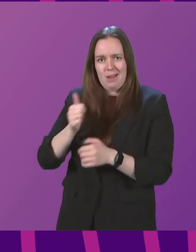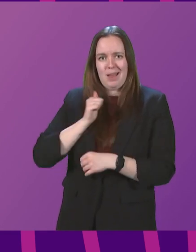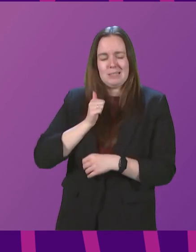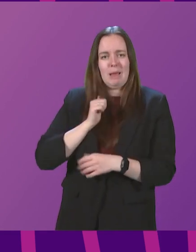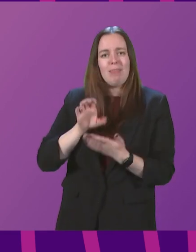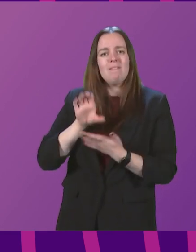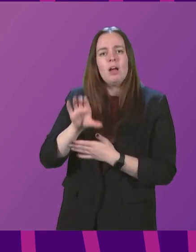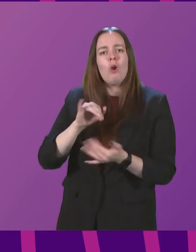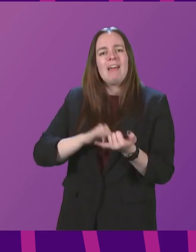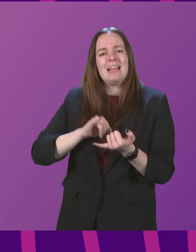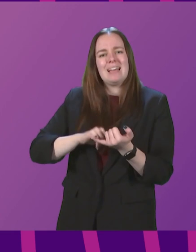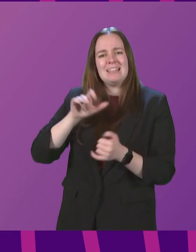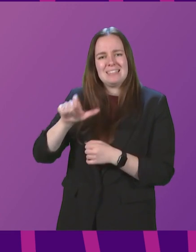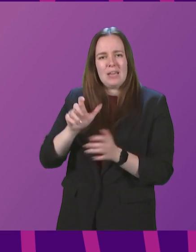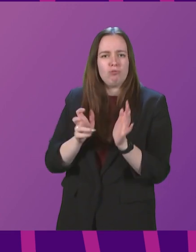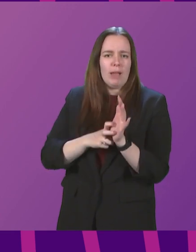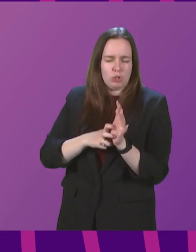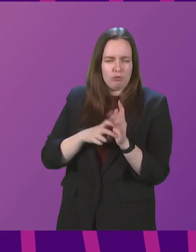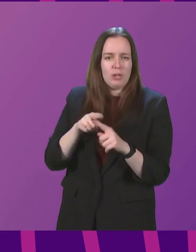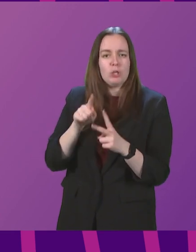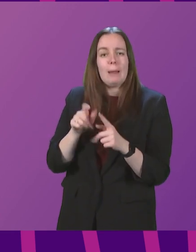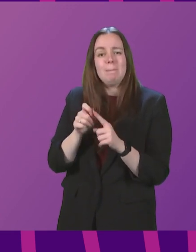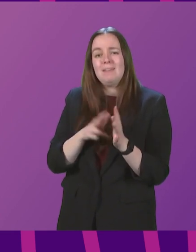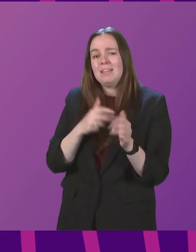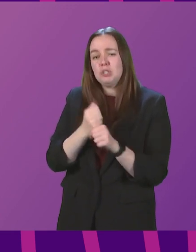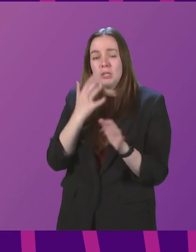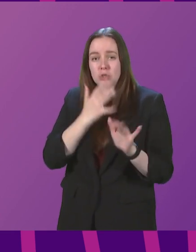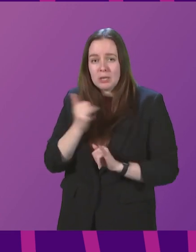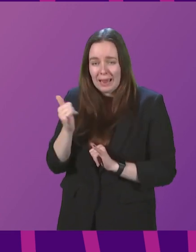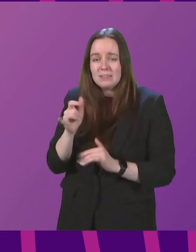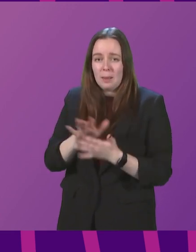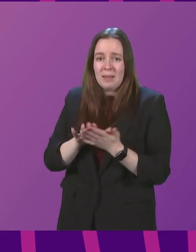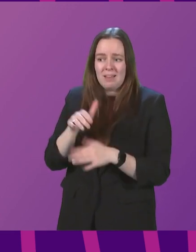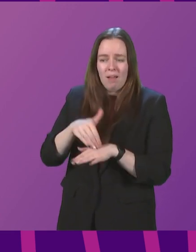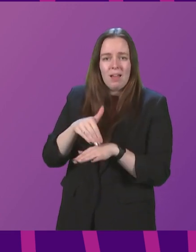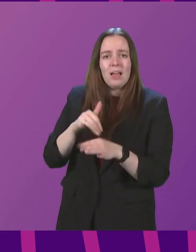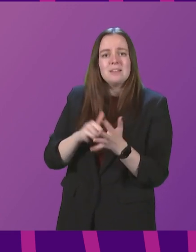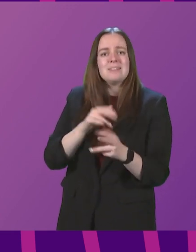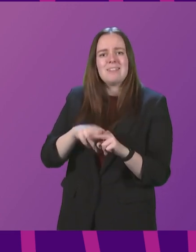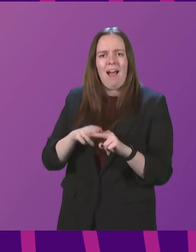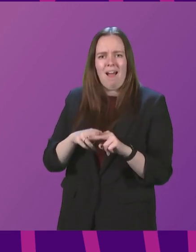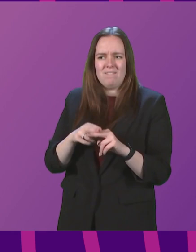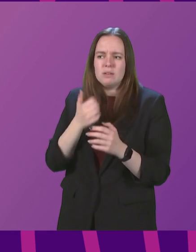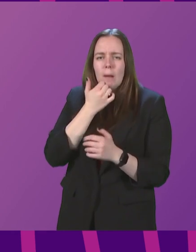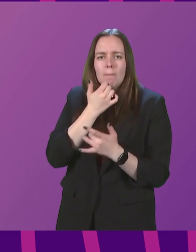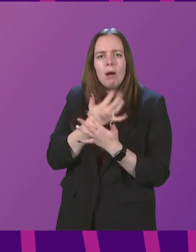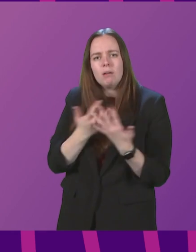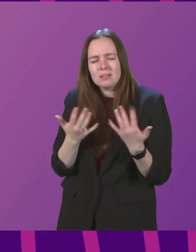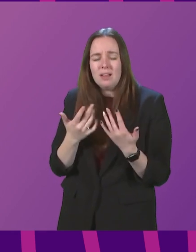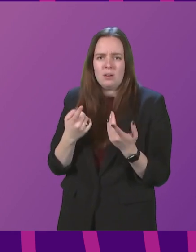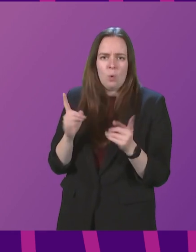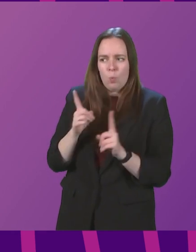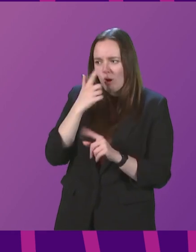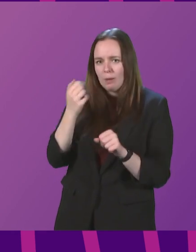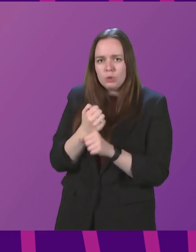funding of SSC registration and PVG checks will have on staffing levels in the sector? And is there anything more that we can do